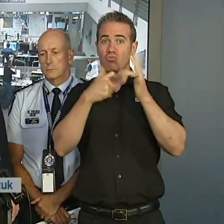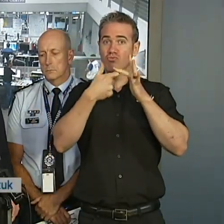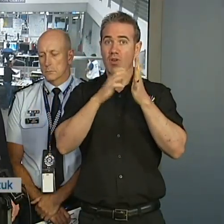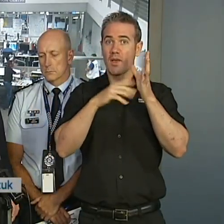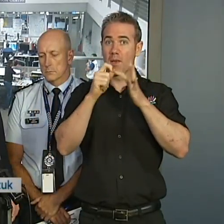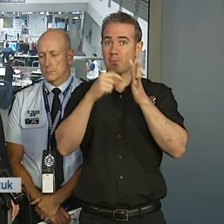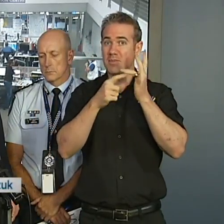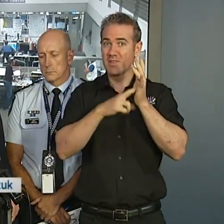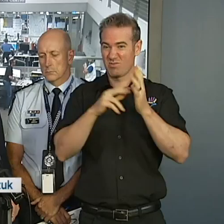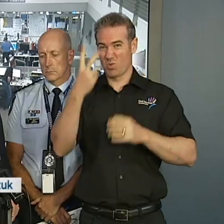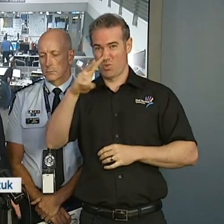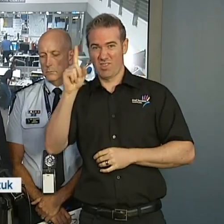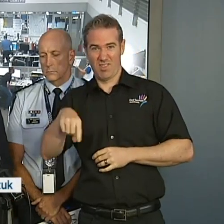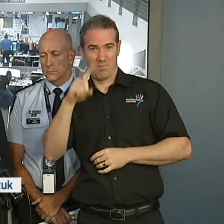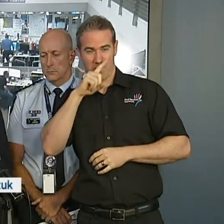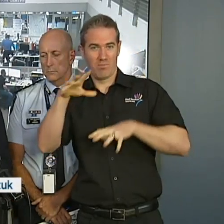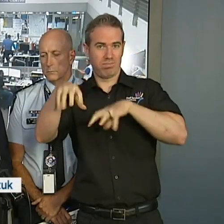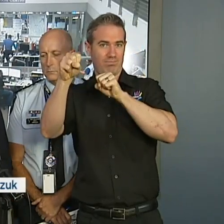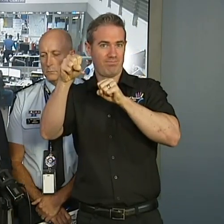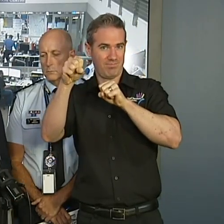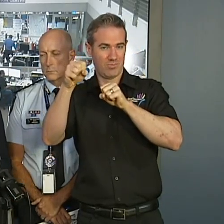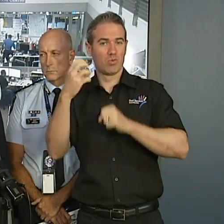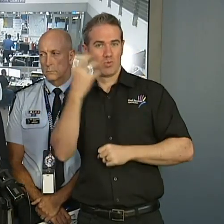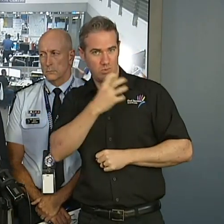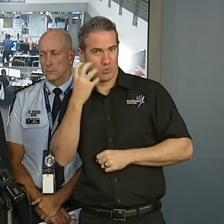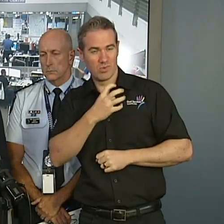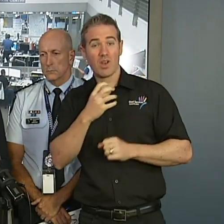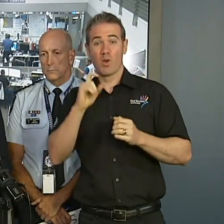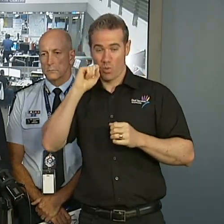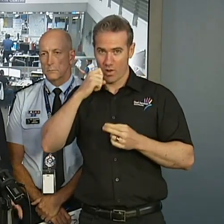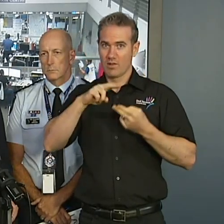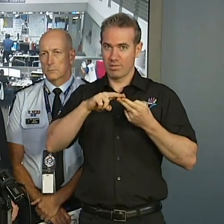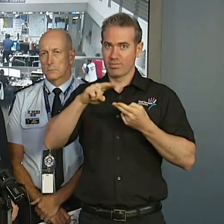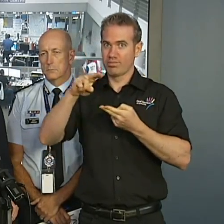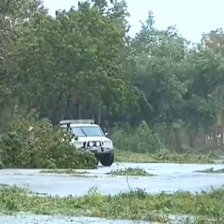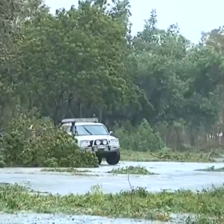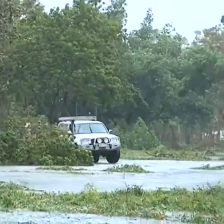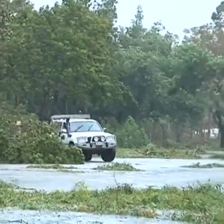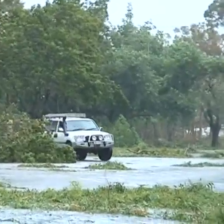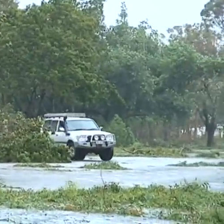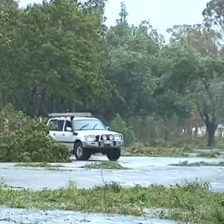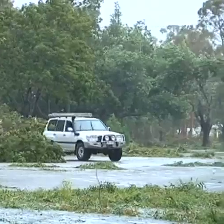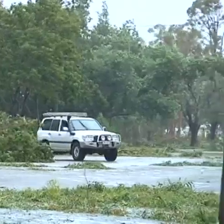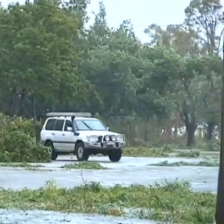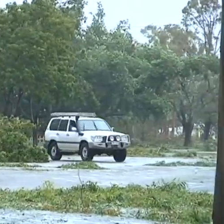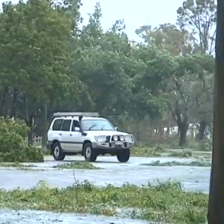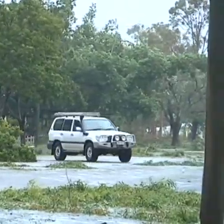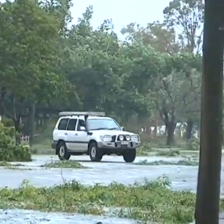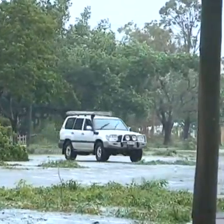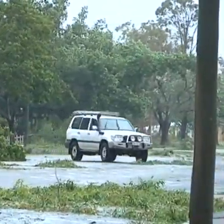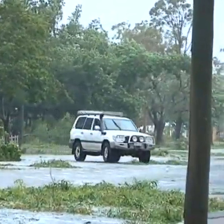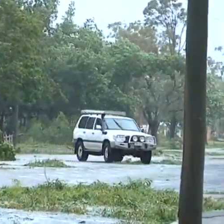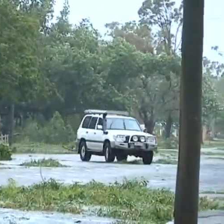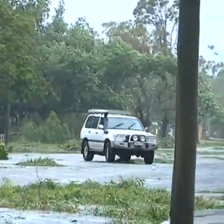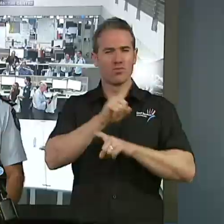have 20,000 people without power. And this is going to increase as the day progresses. We don't need people out on the road looking